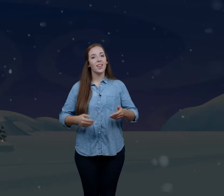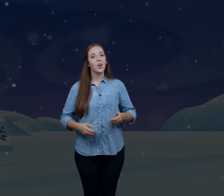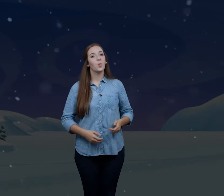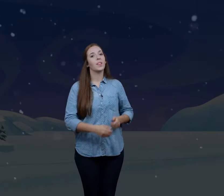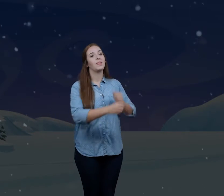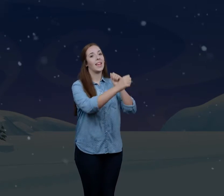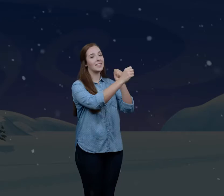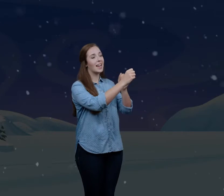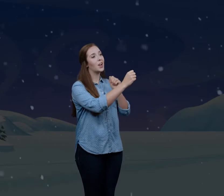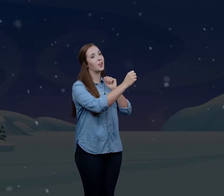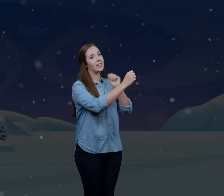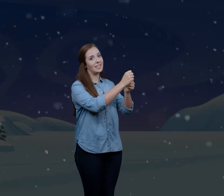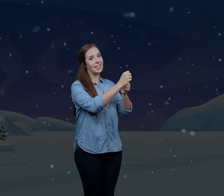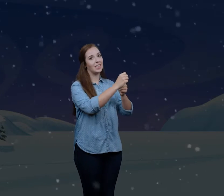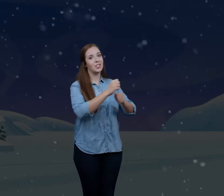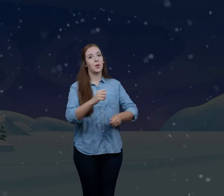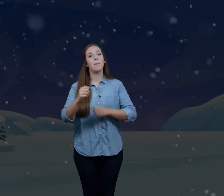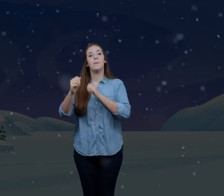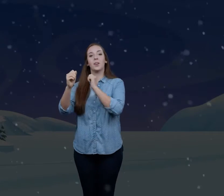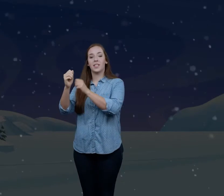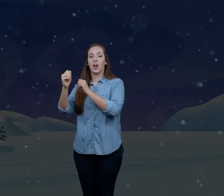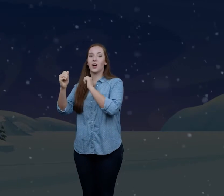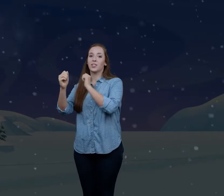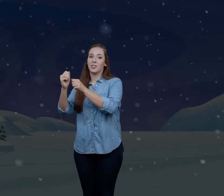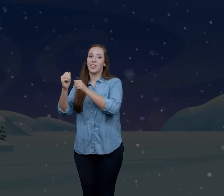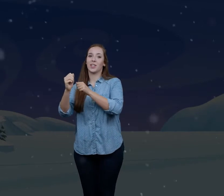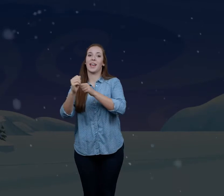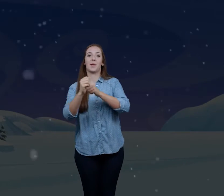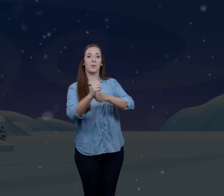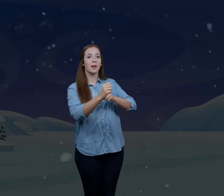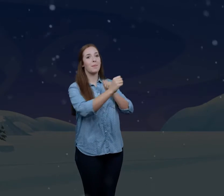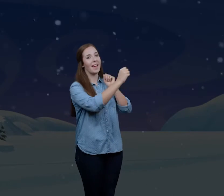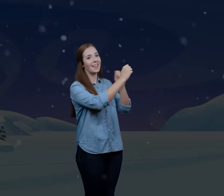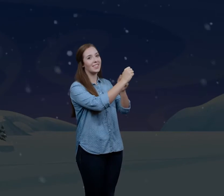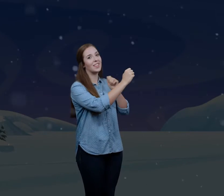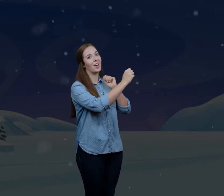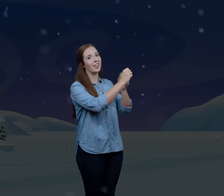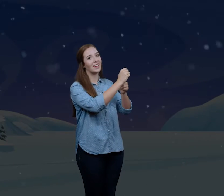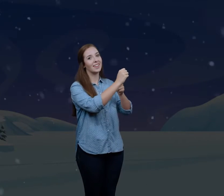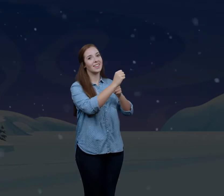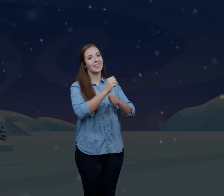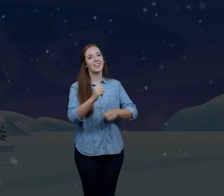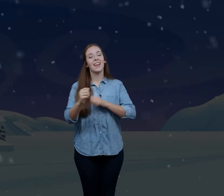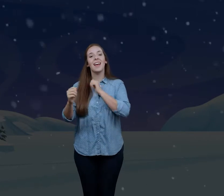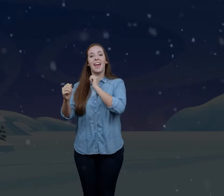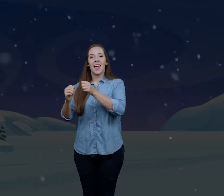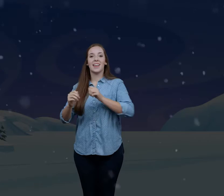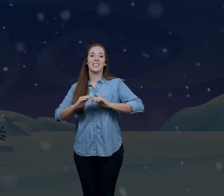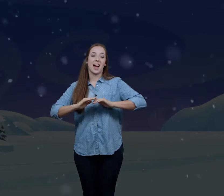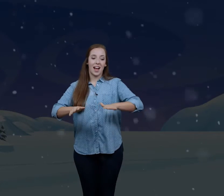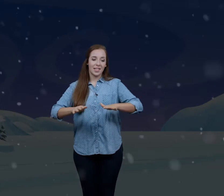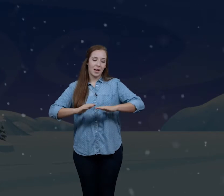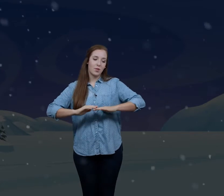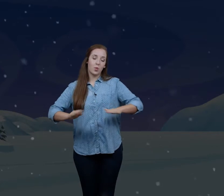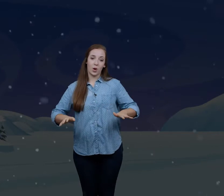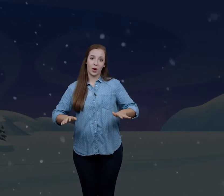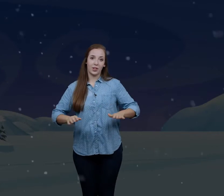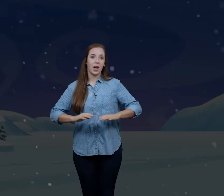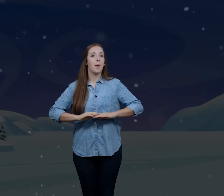When things got crazy, Noah built the ark, so it's like you're hammering a peg into the ark. And God gave the world a